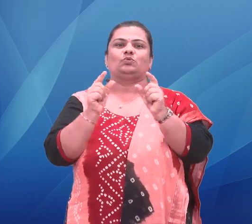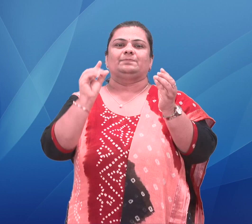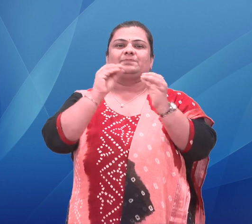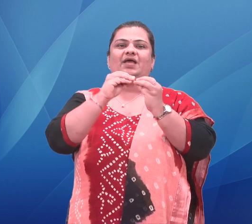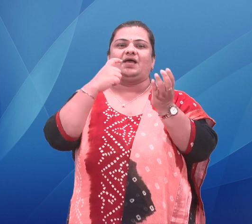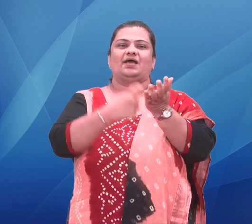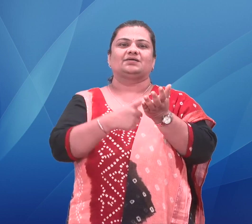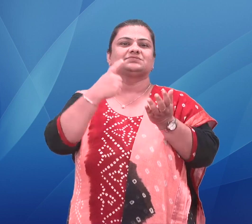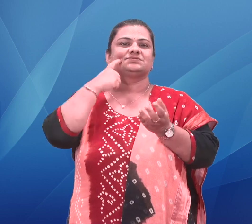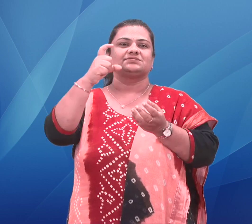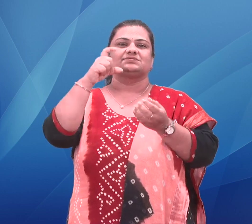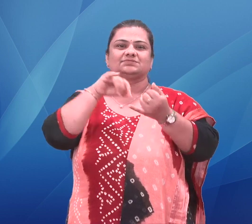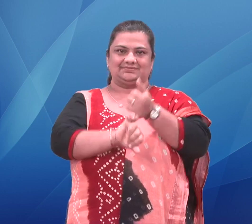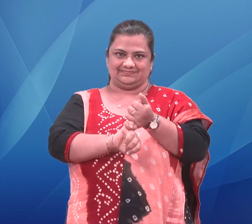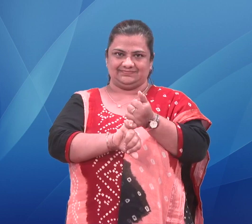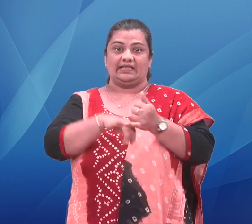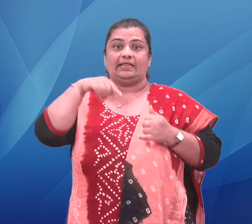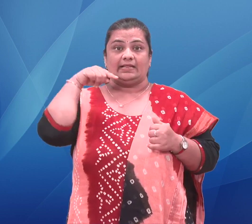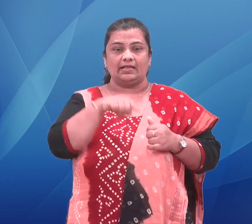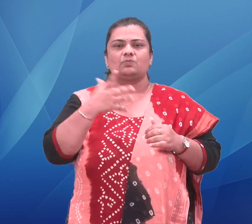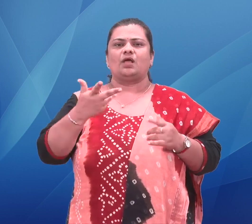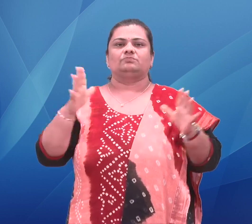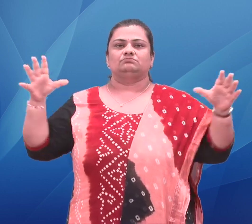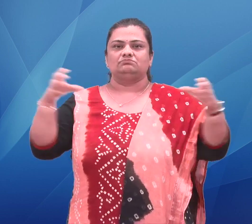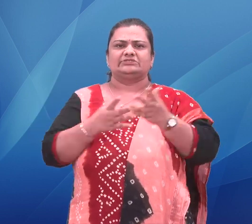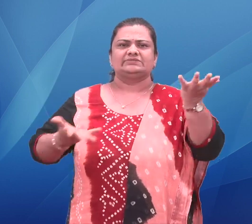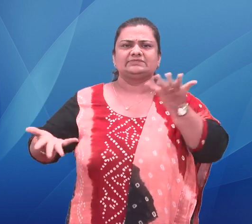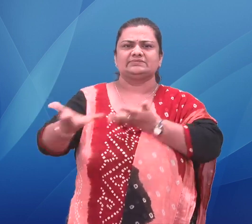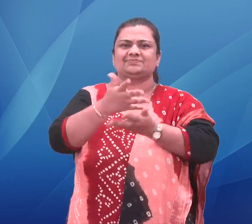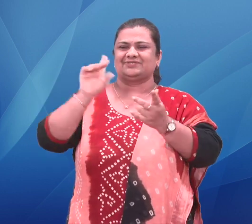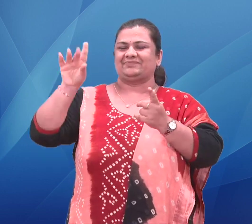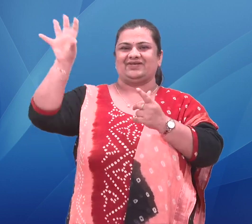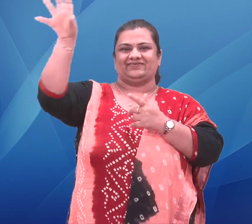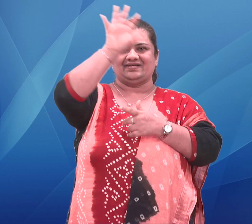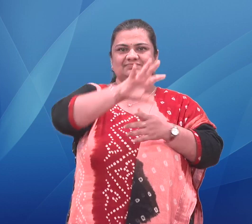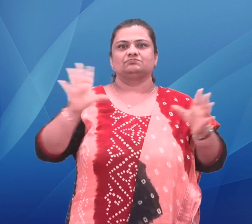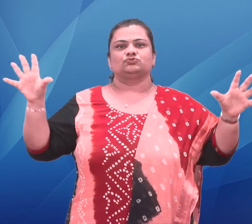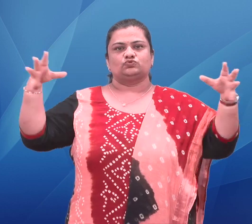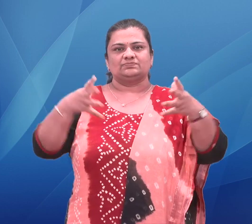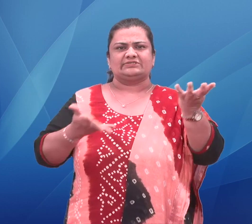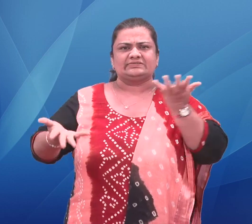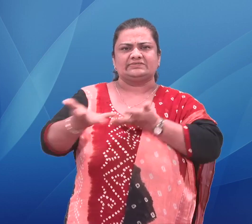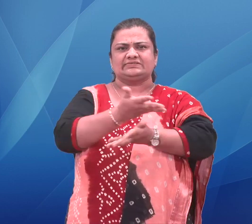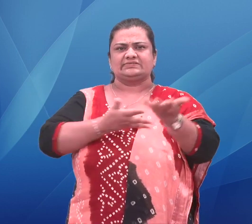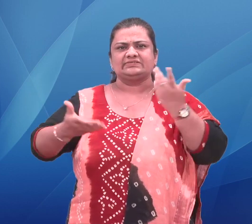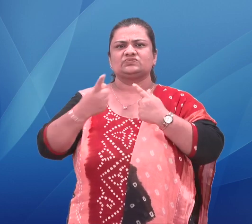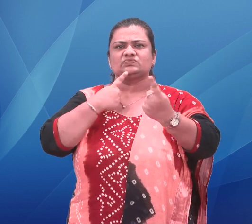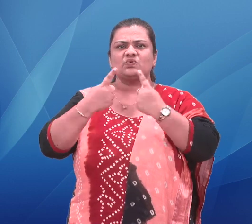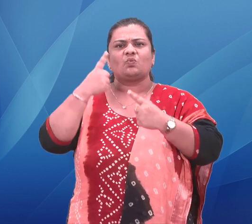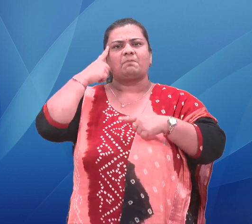challenges from the COVID-19 pandemic to the impact of Russia's invasion of Ukraine. An action plan released following the